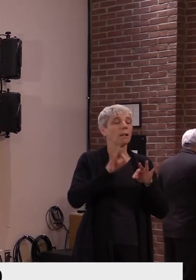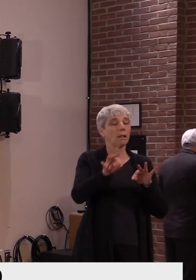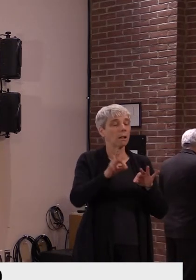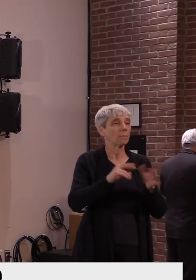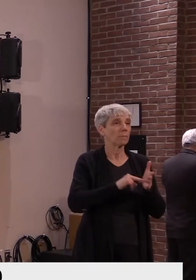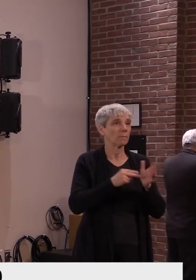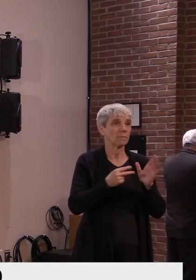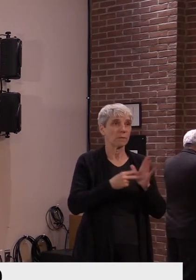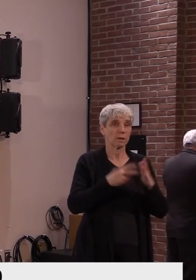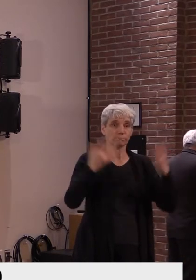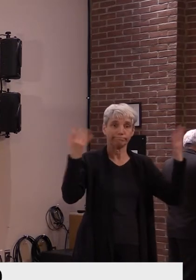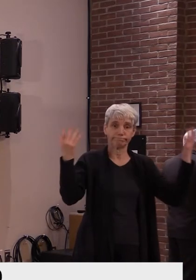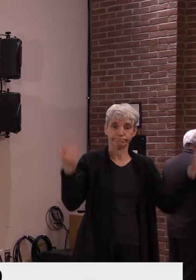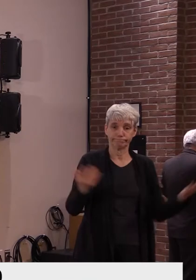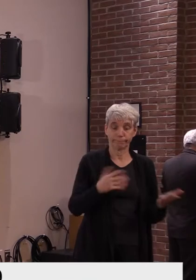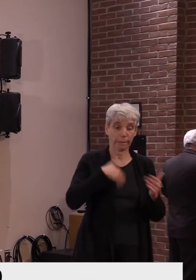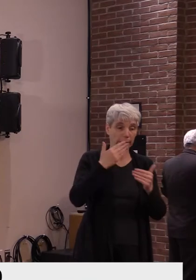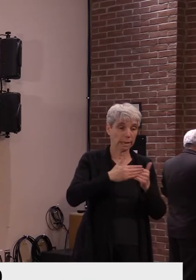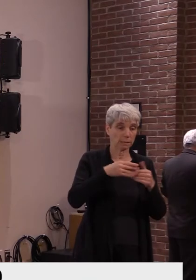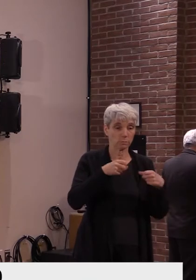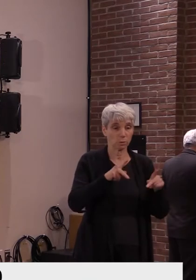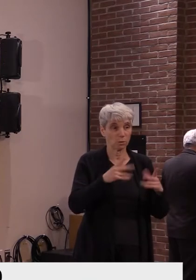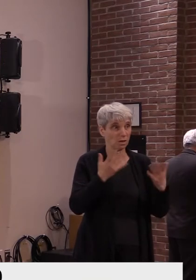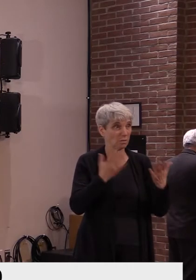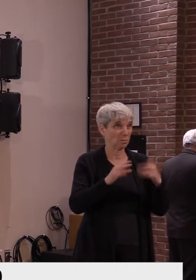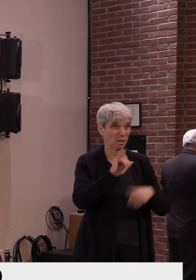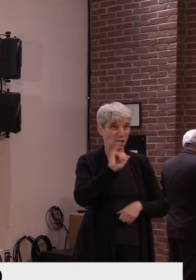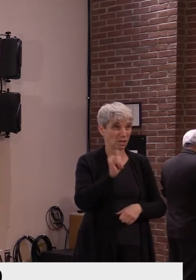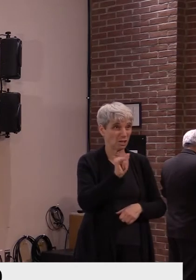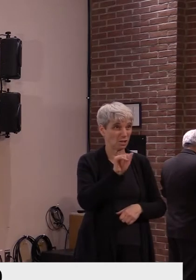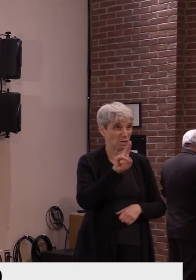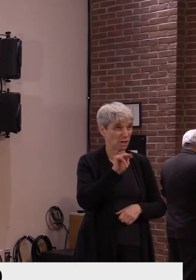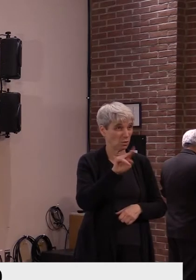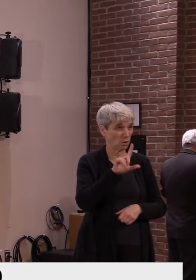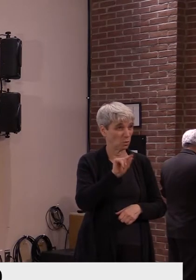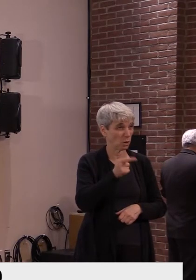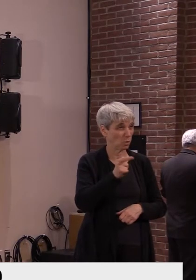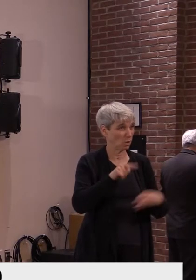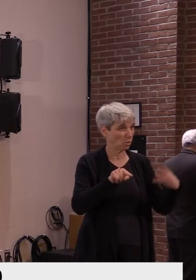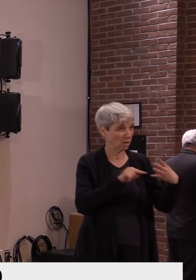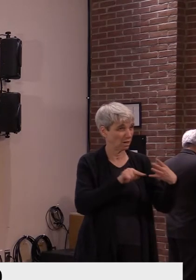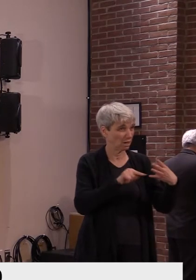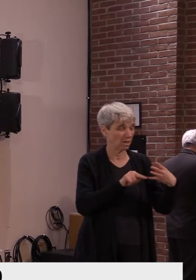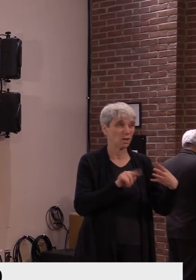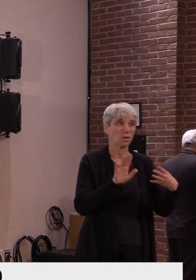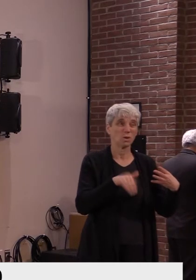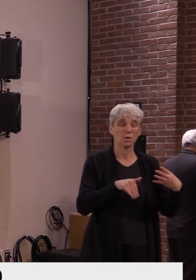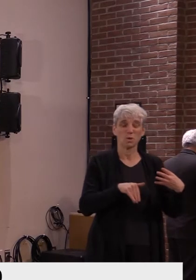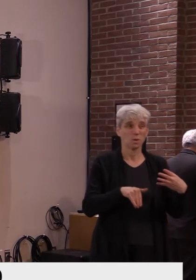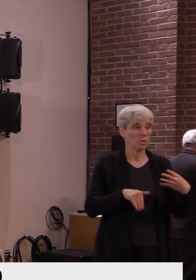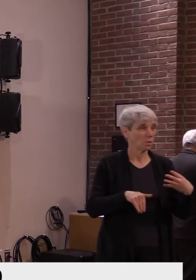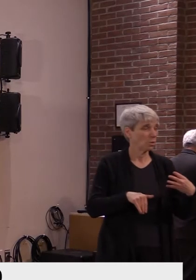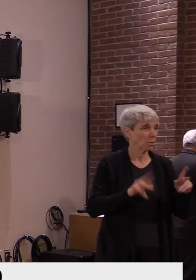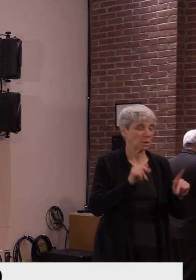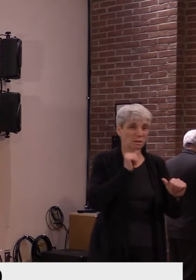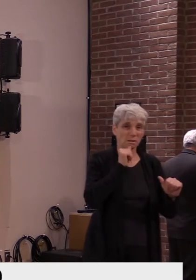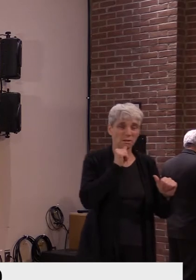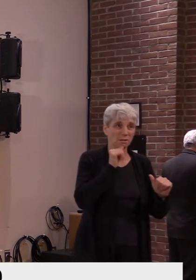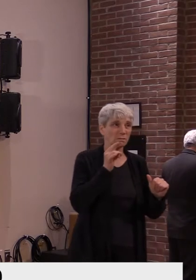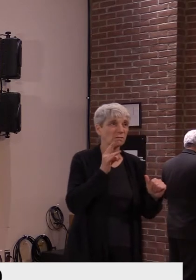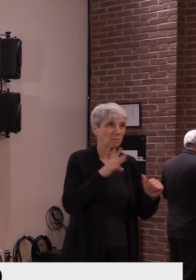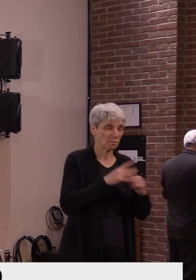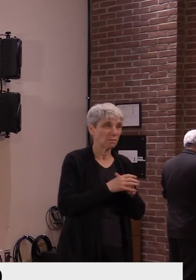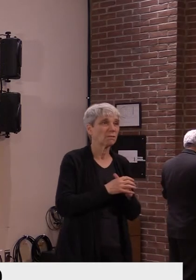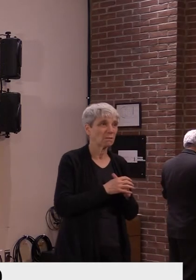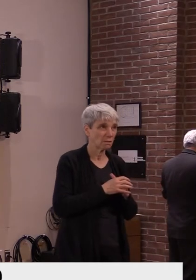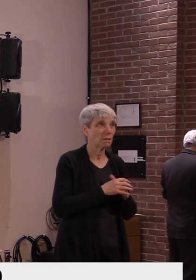sometime late January before anything comes out. And, so this is, uh, part of the ripple effect of some of the economic